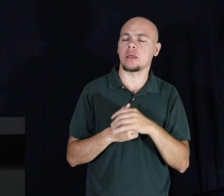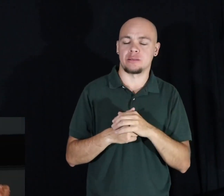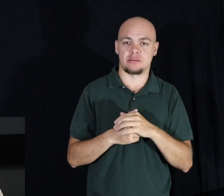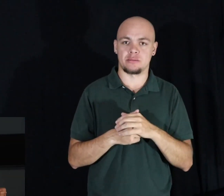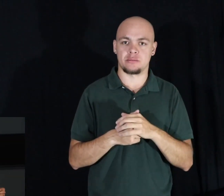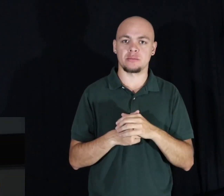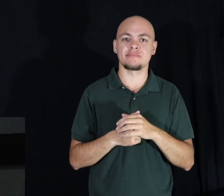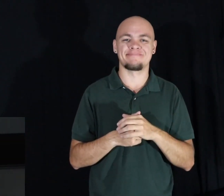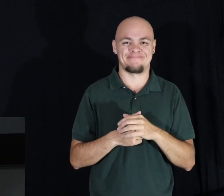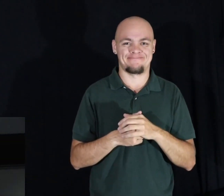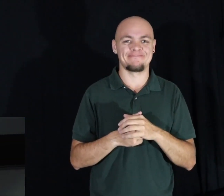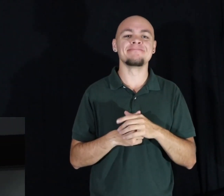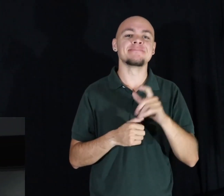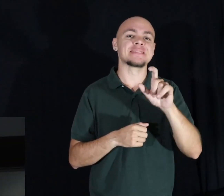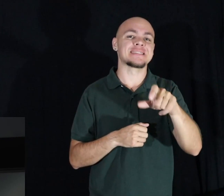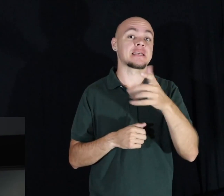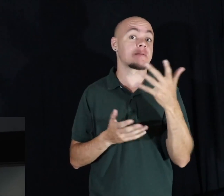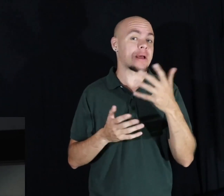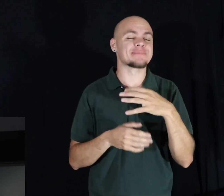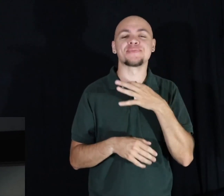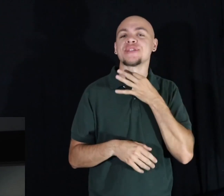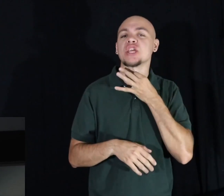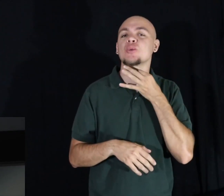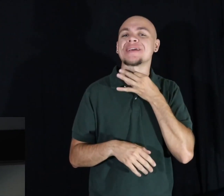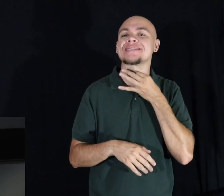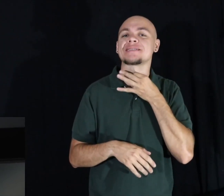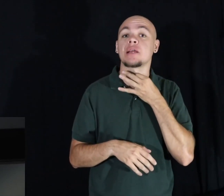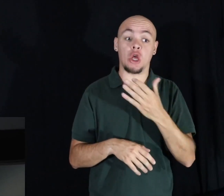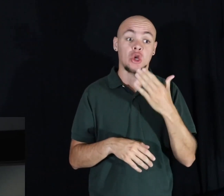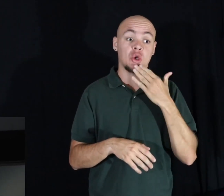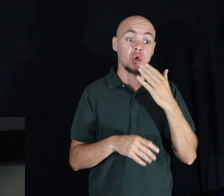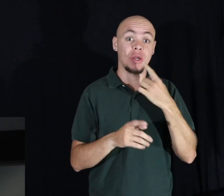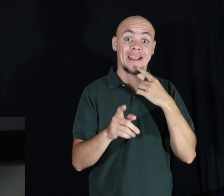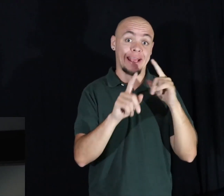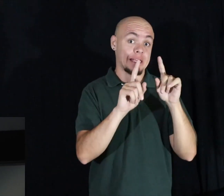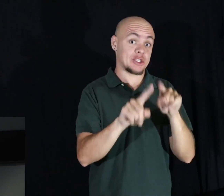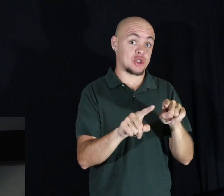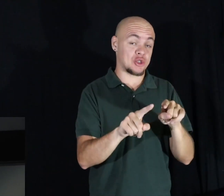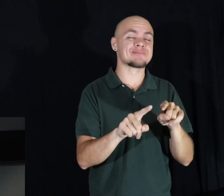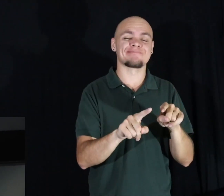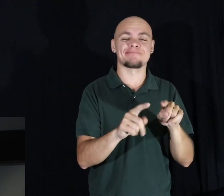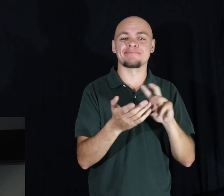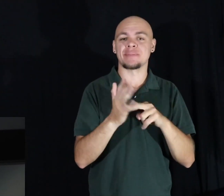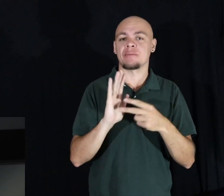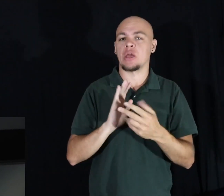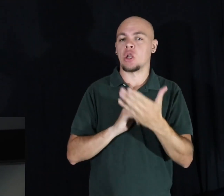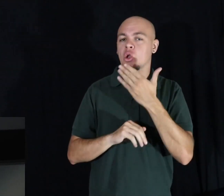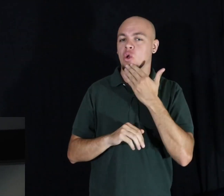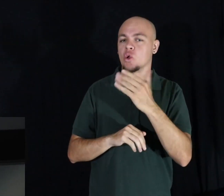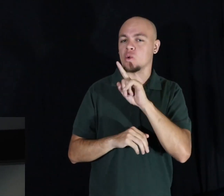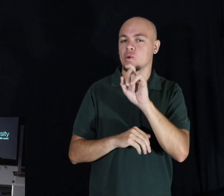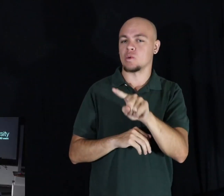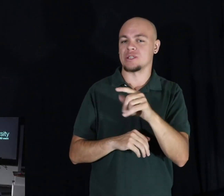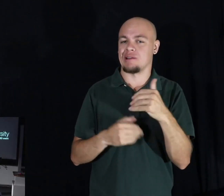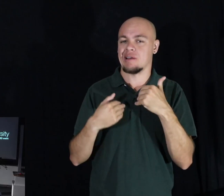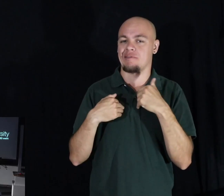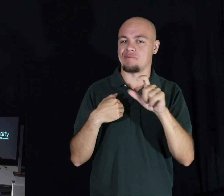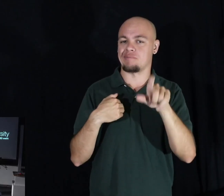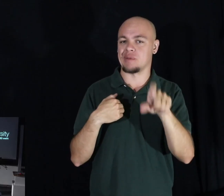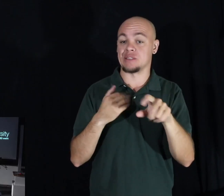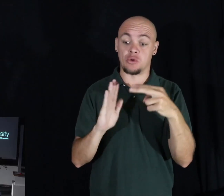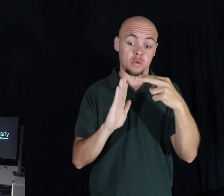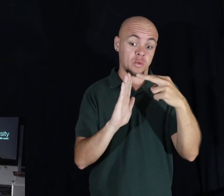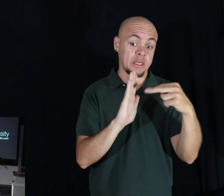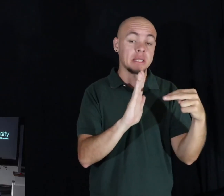We need to be curious. To find a good answer, we must have good questions. So whilst reading,